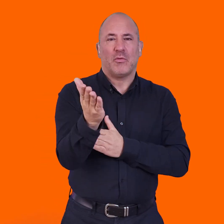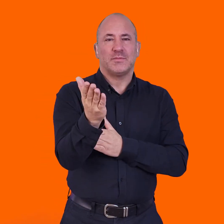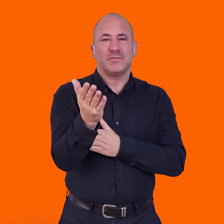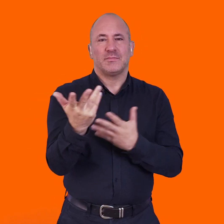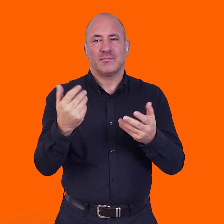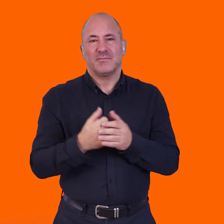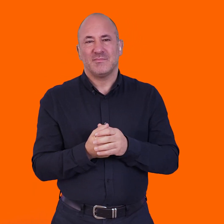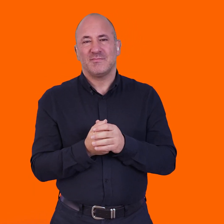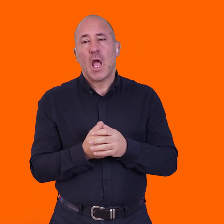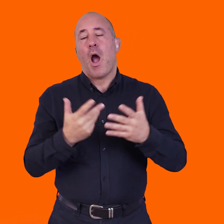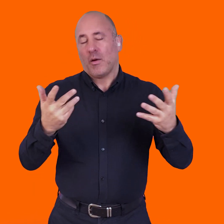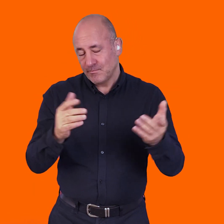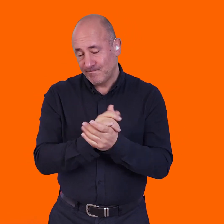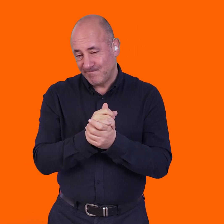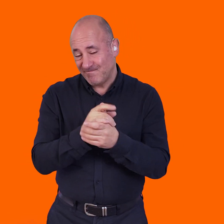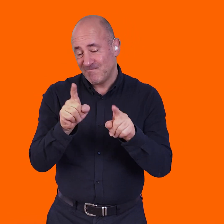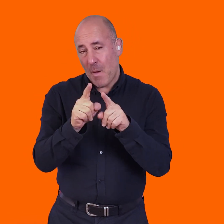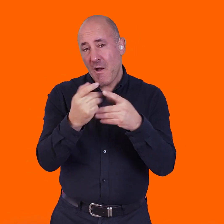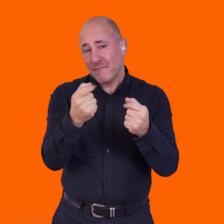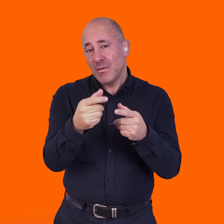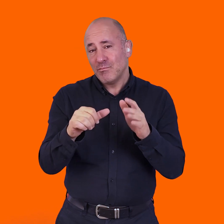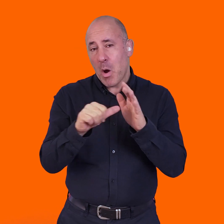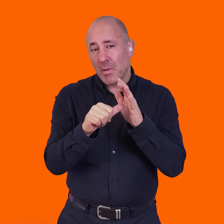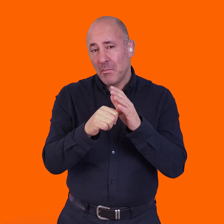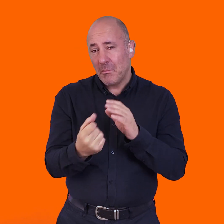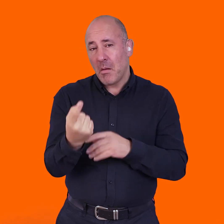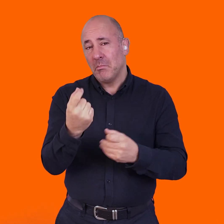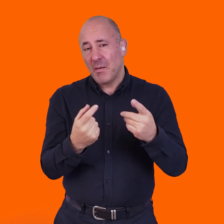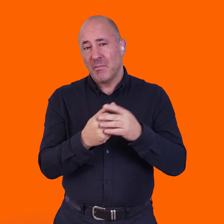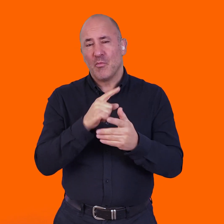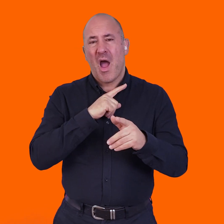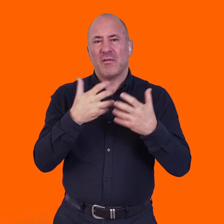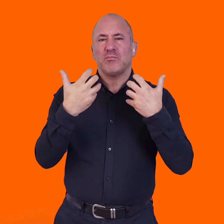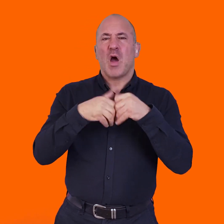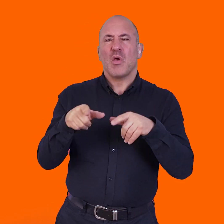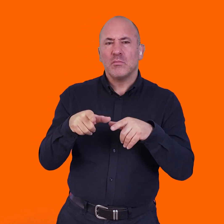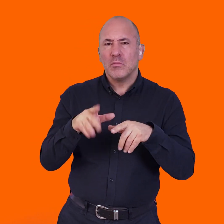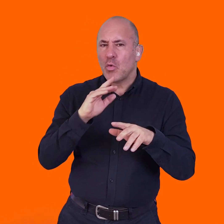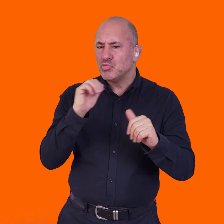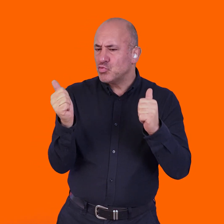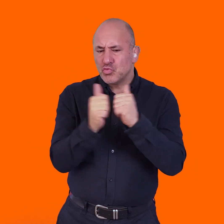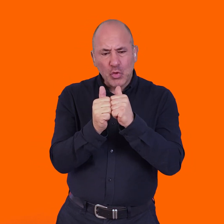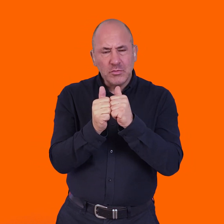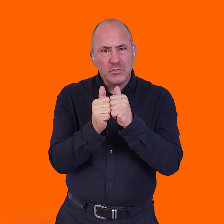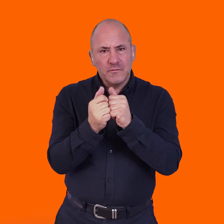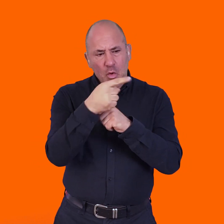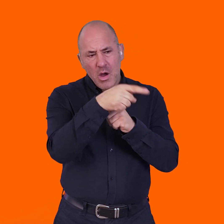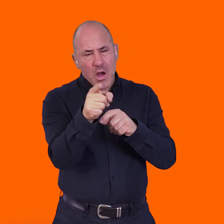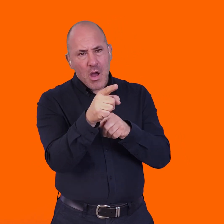inception. You know, you also get a problem, which is that sometimes the technologies absolutely aren't made